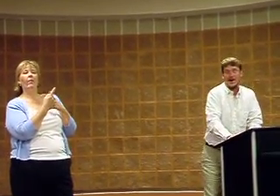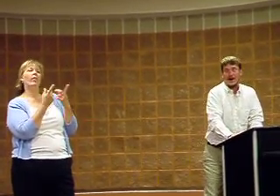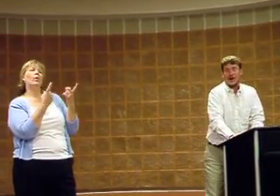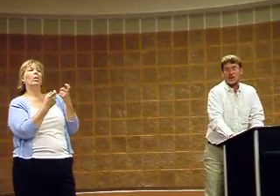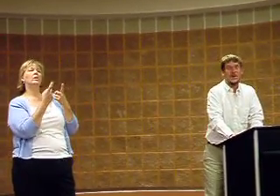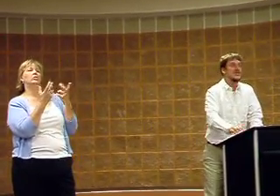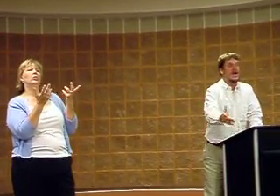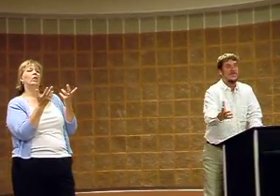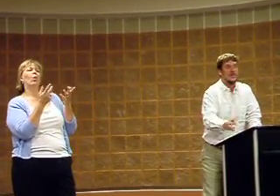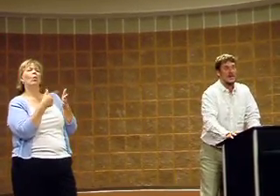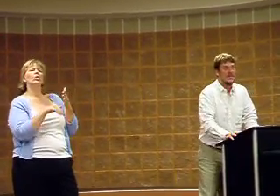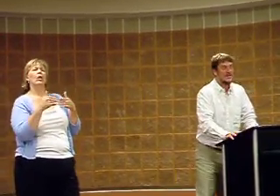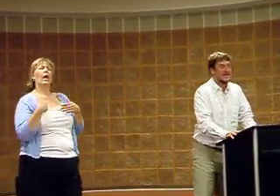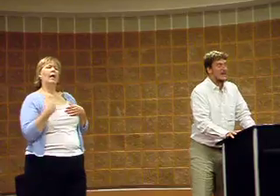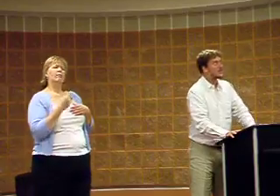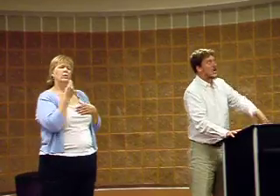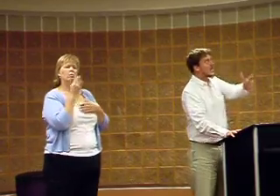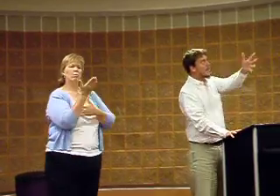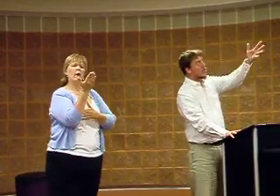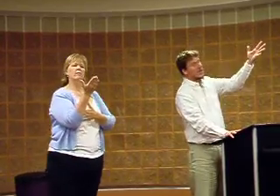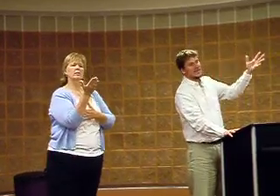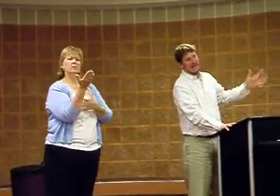what did you have for breakfast today? And they're talking about red dots.